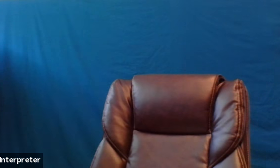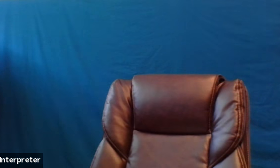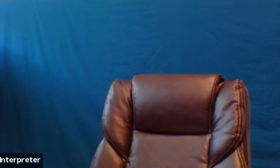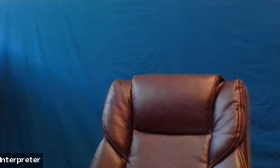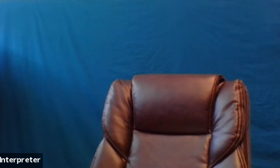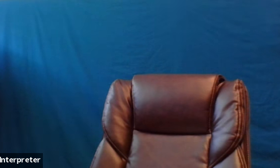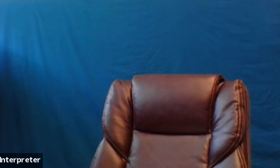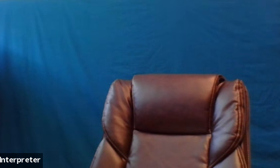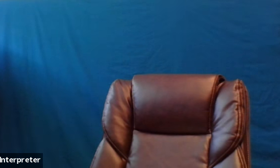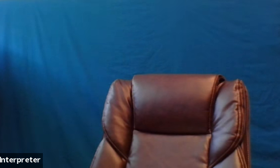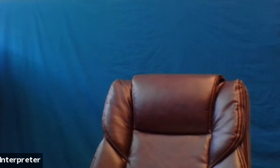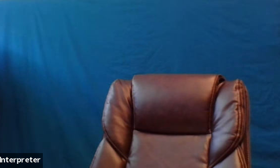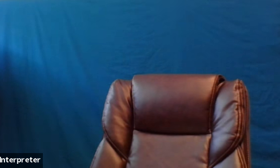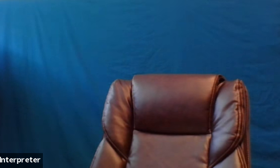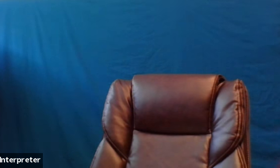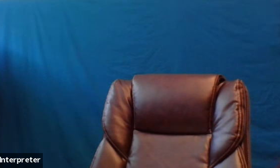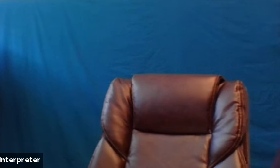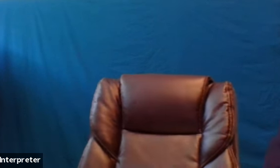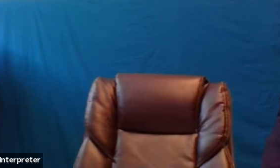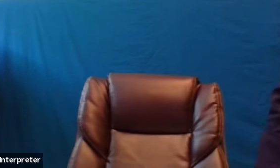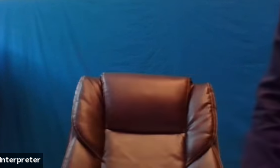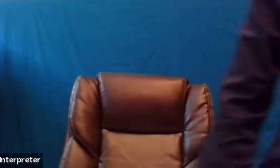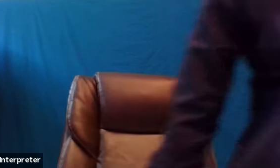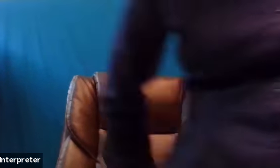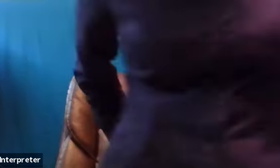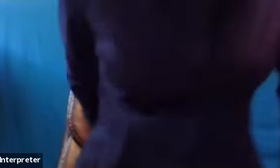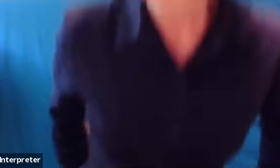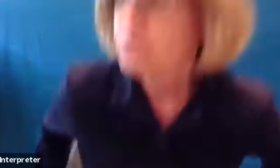old will good good good me mucha good good good good I us